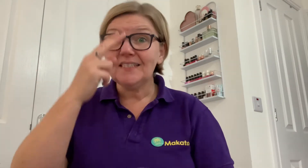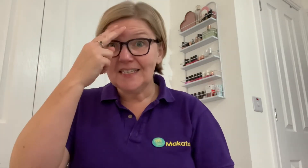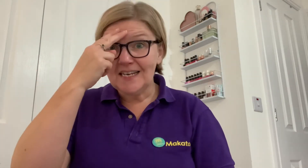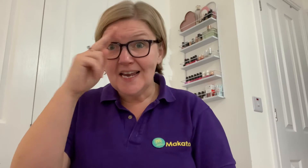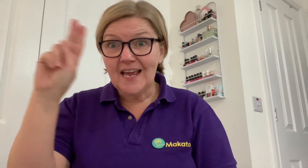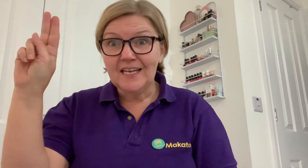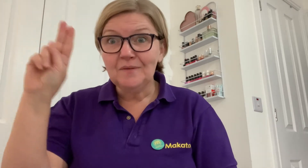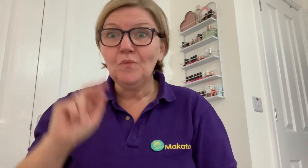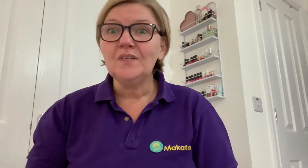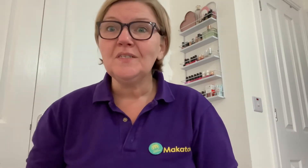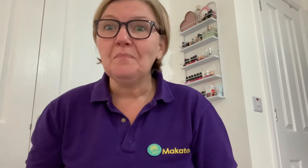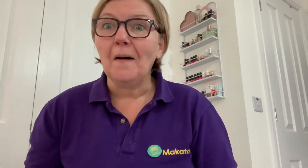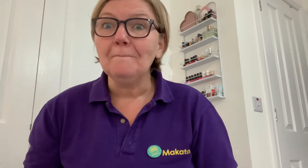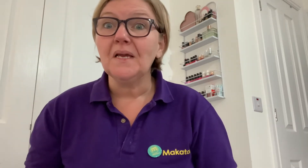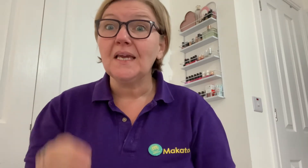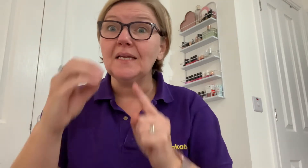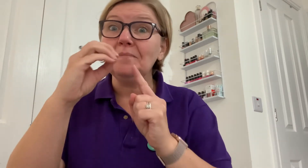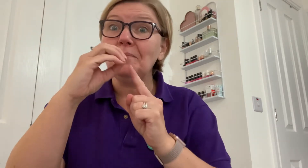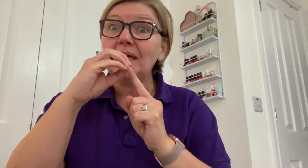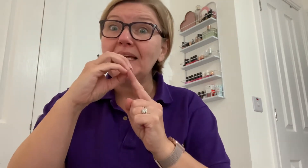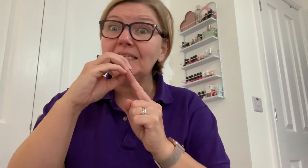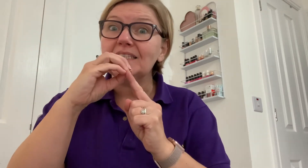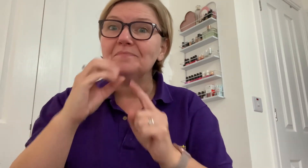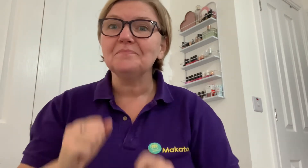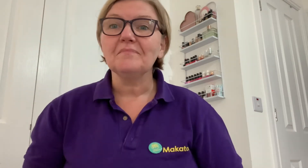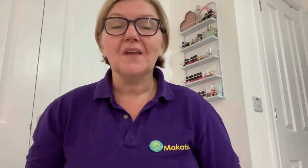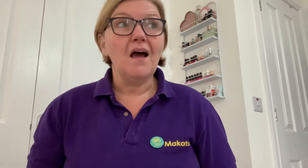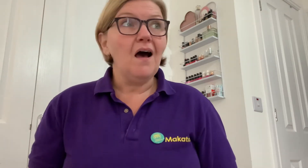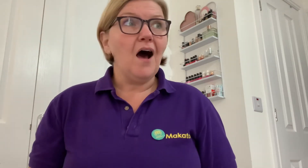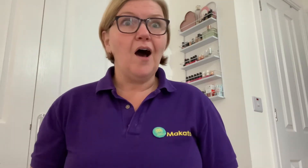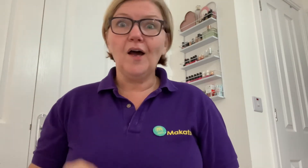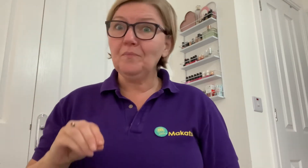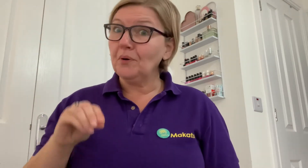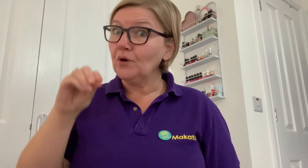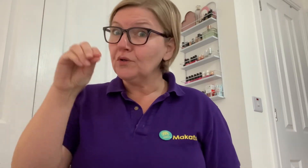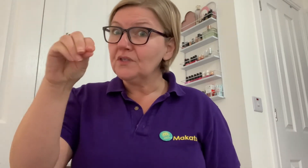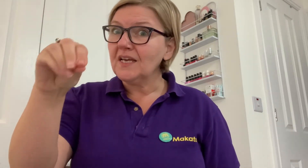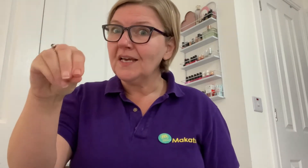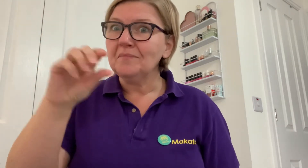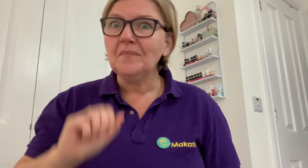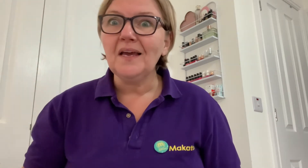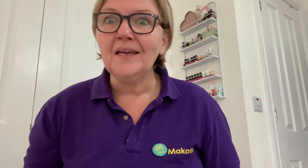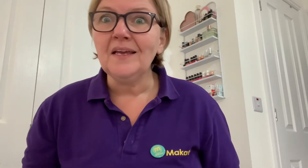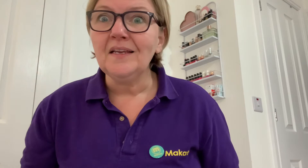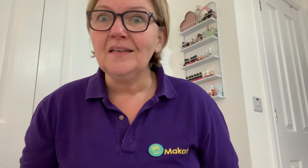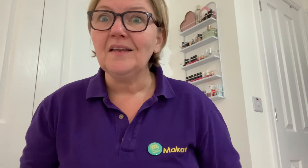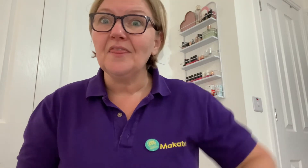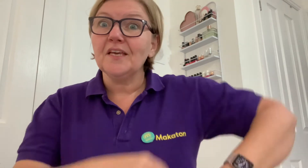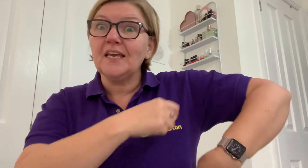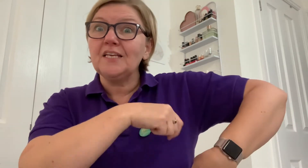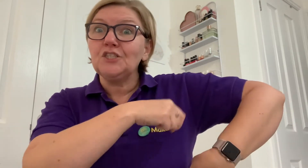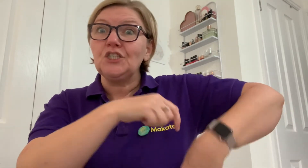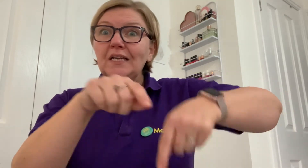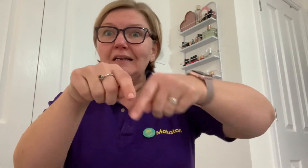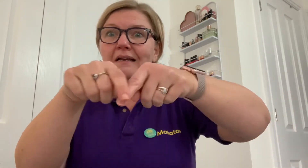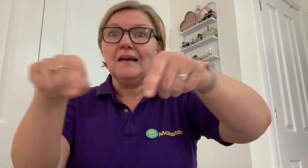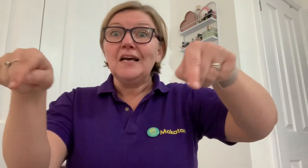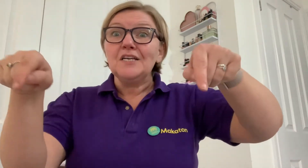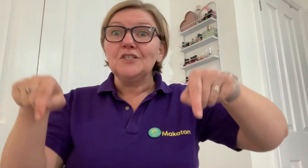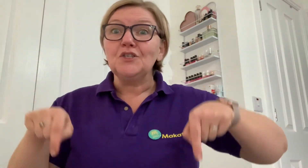name was Pumpkin Pete. I put him in the kitchen to